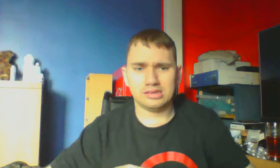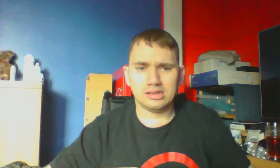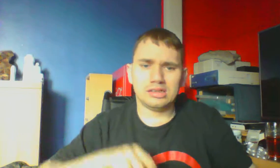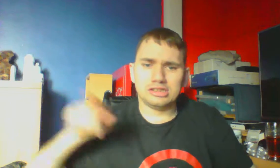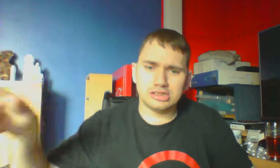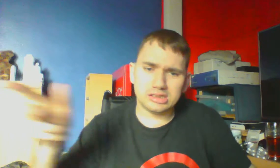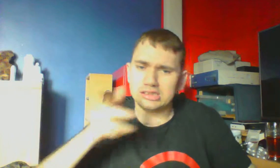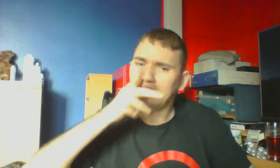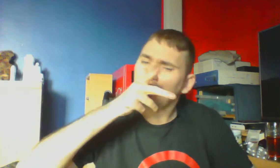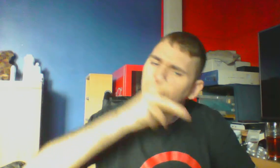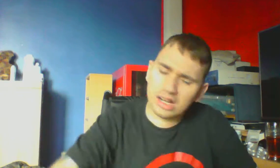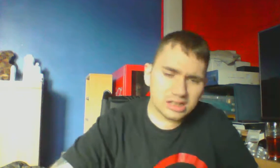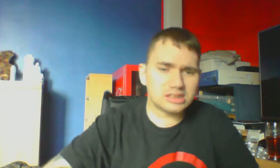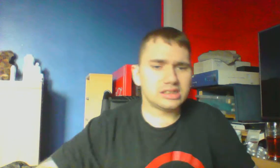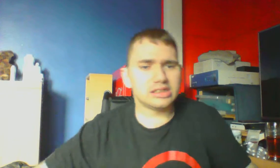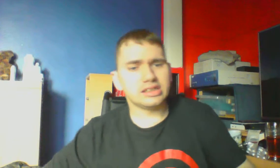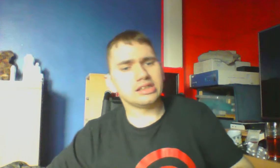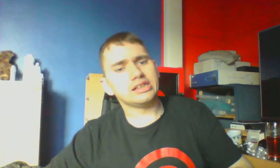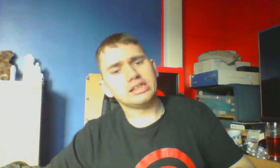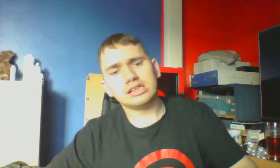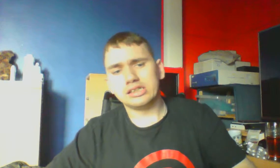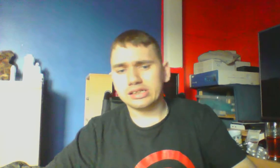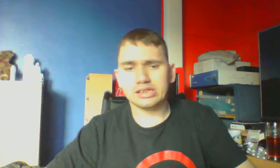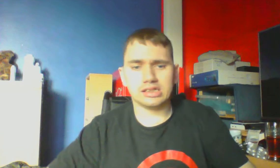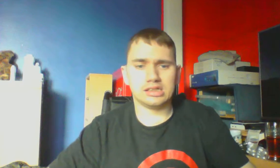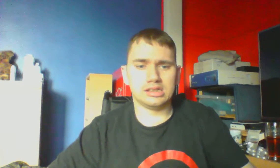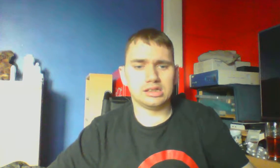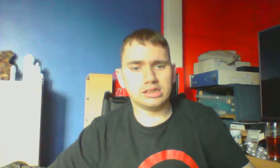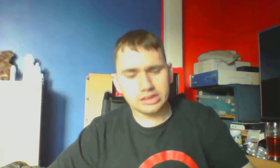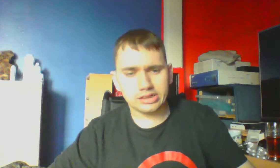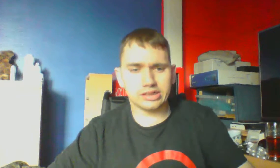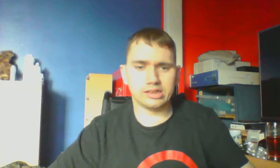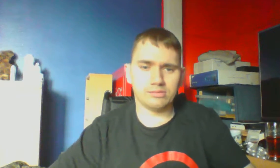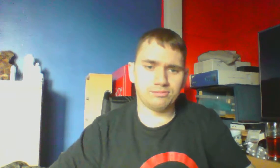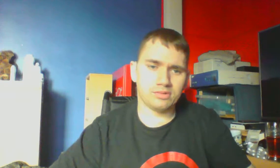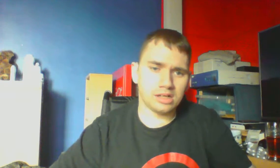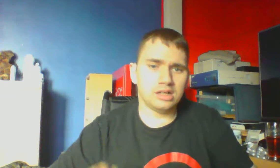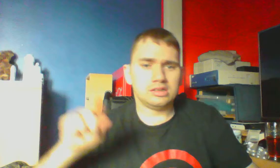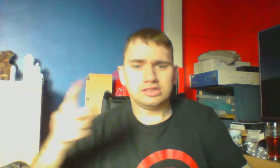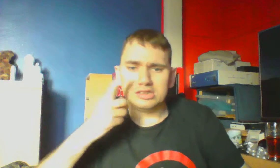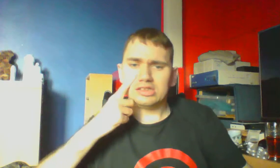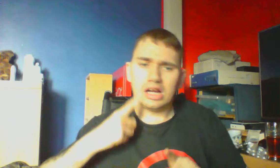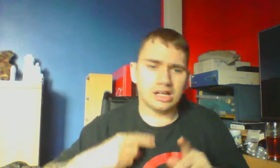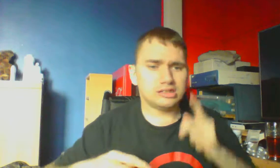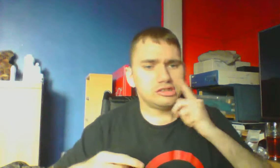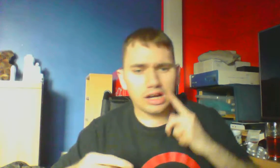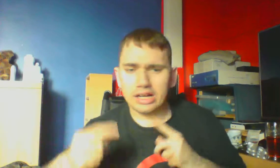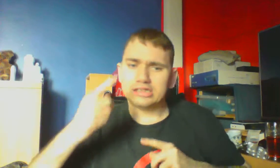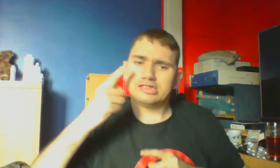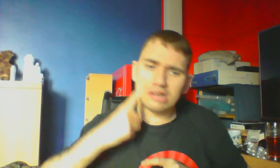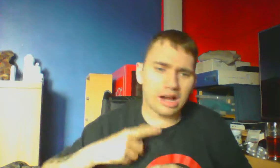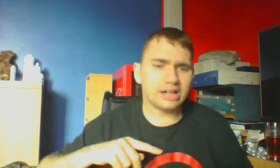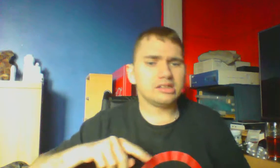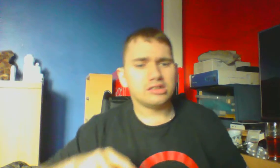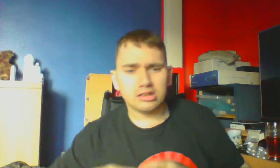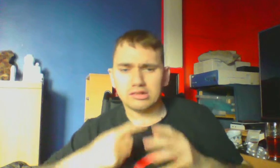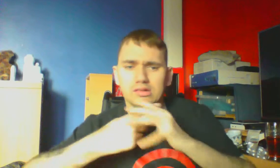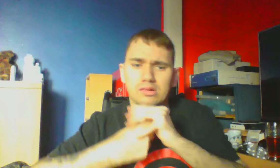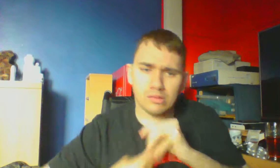she's so lucky, but she cry, cry, cries in her